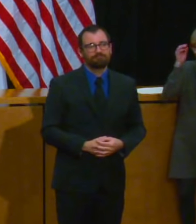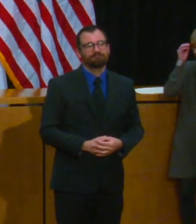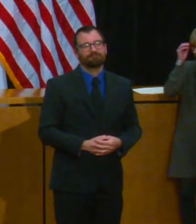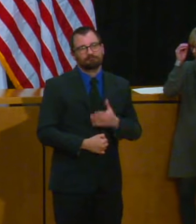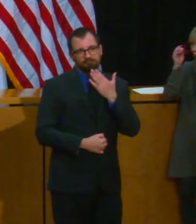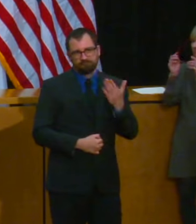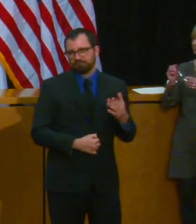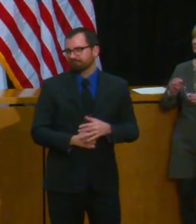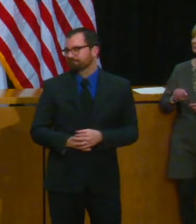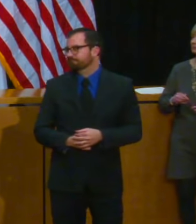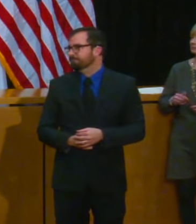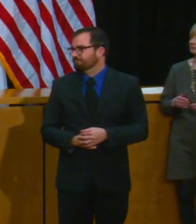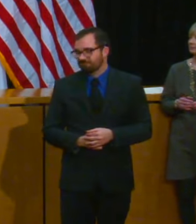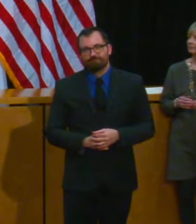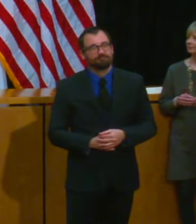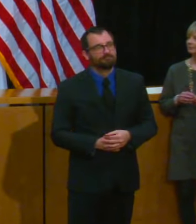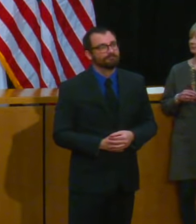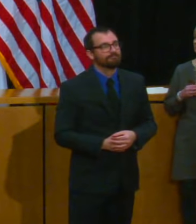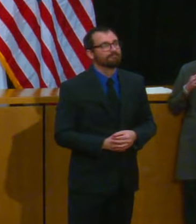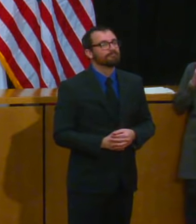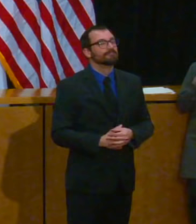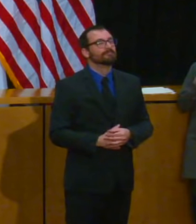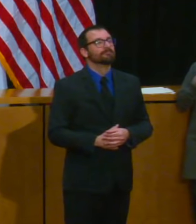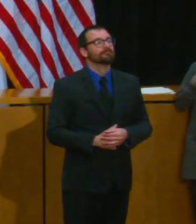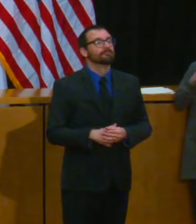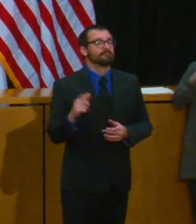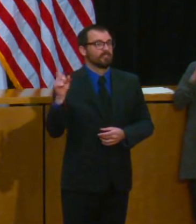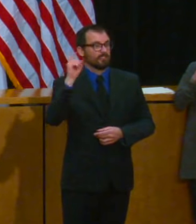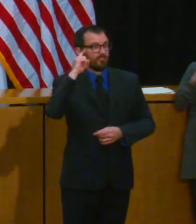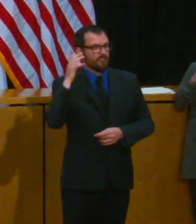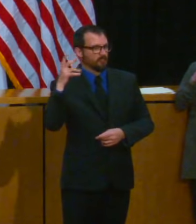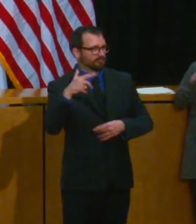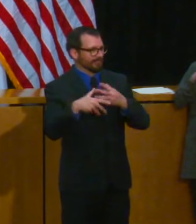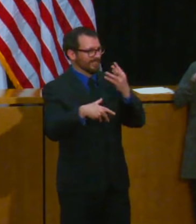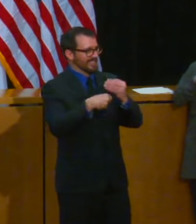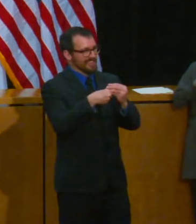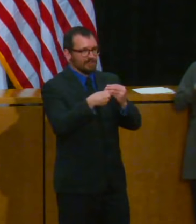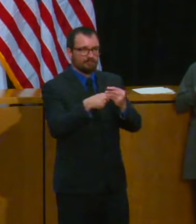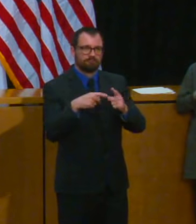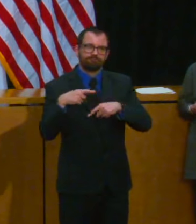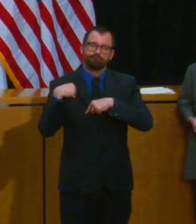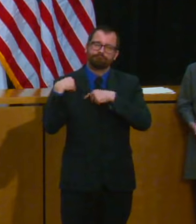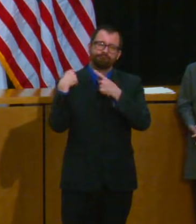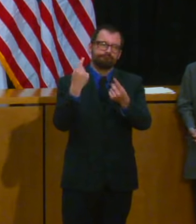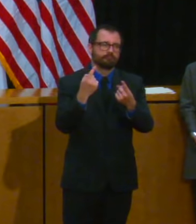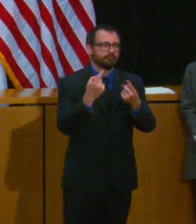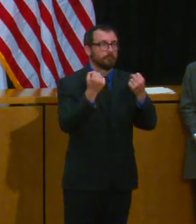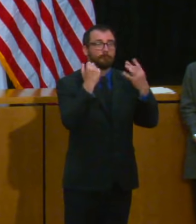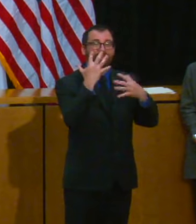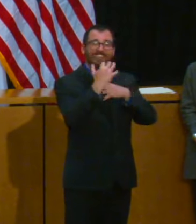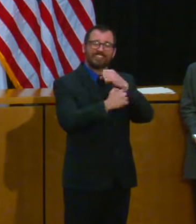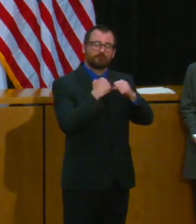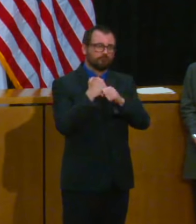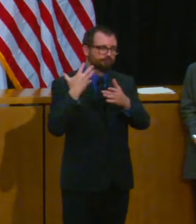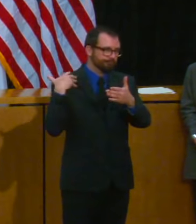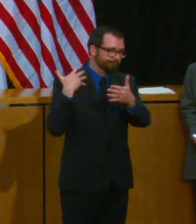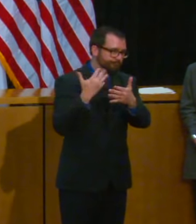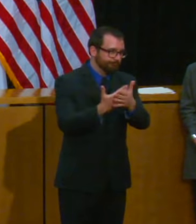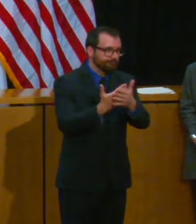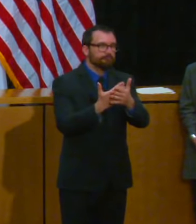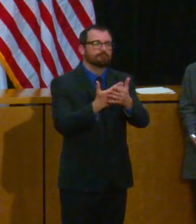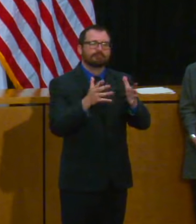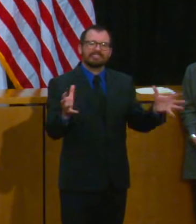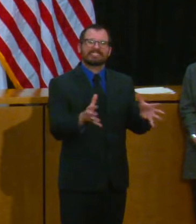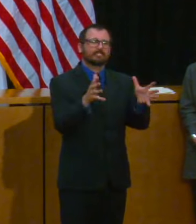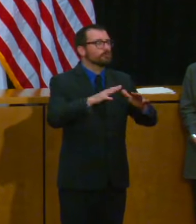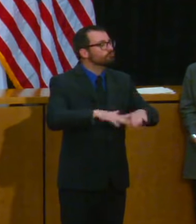kids to read books wildly unsuccessfully and and my daughter and a friend of